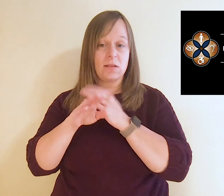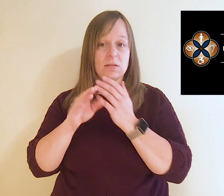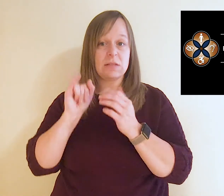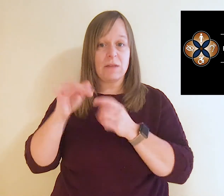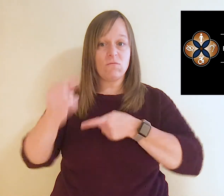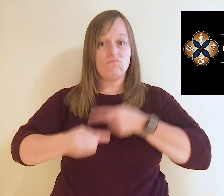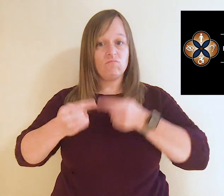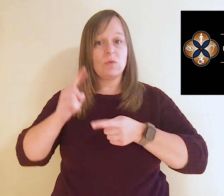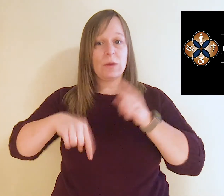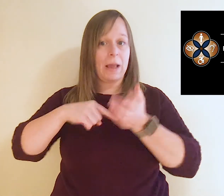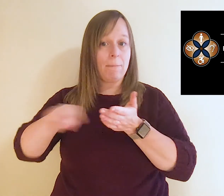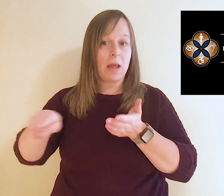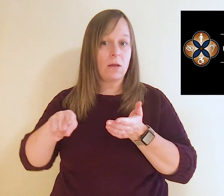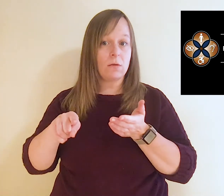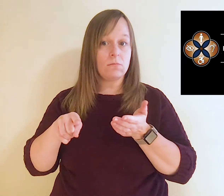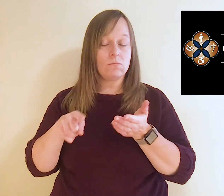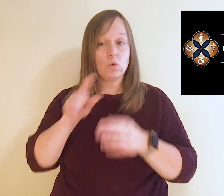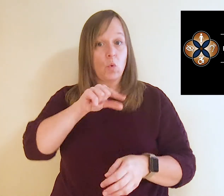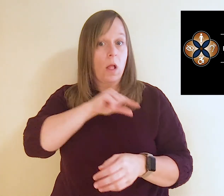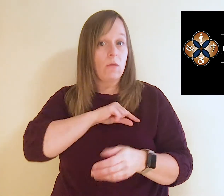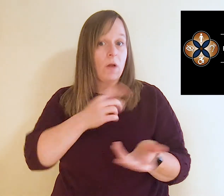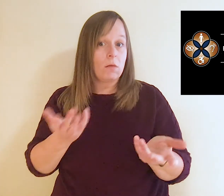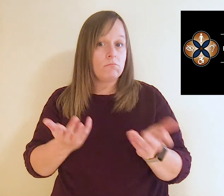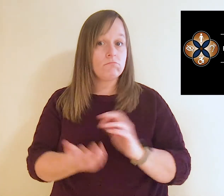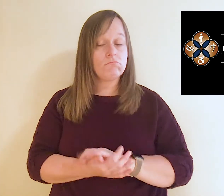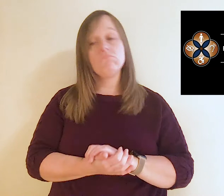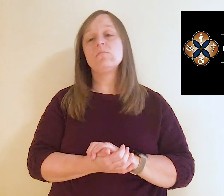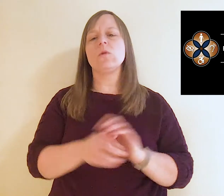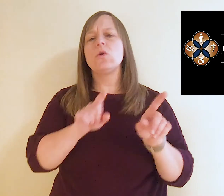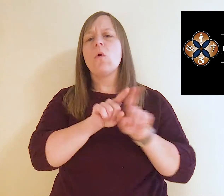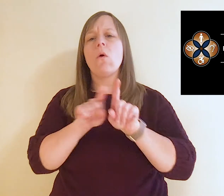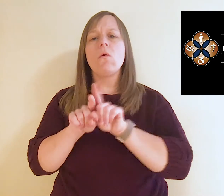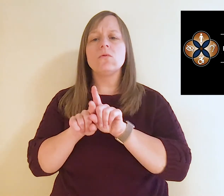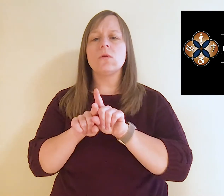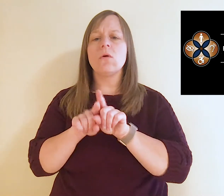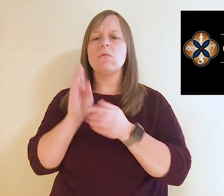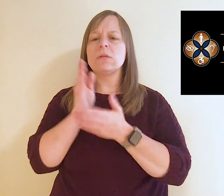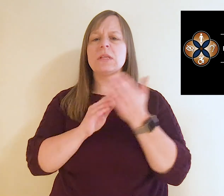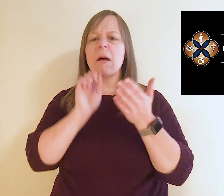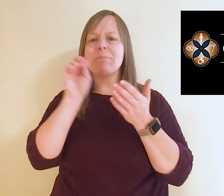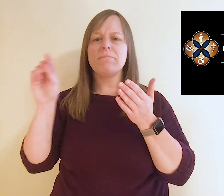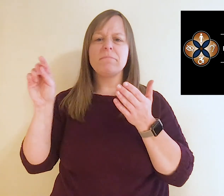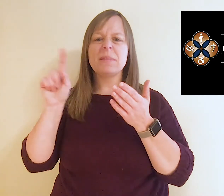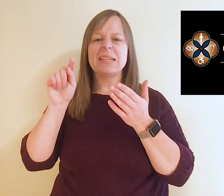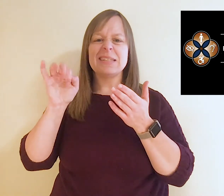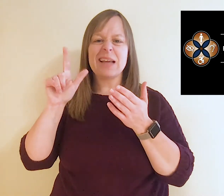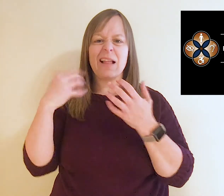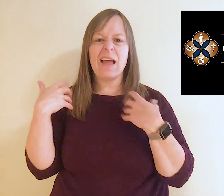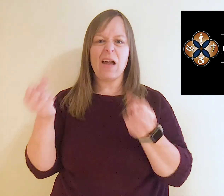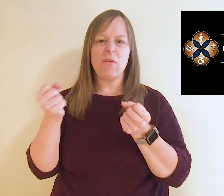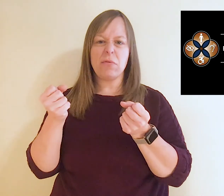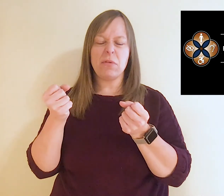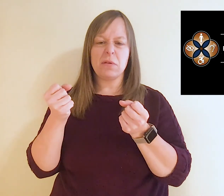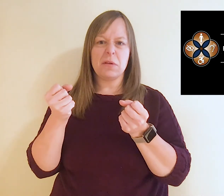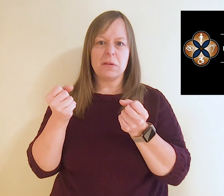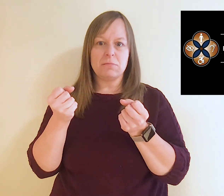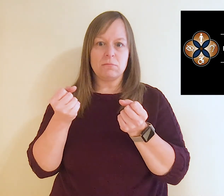access to families who qualify. And also, there are some telehealth platforms that don't